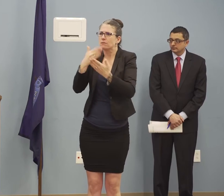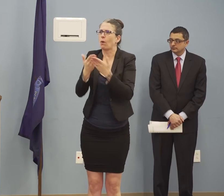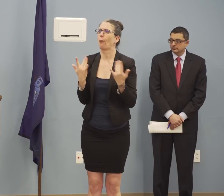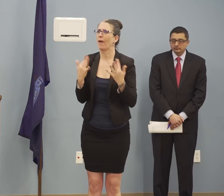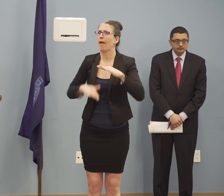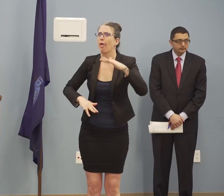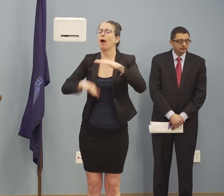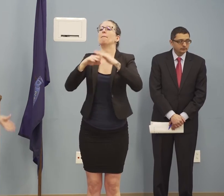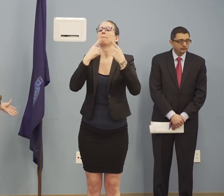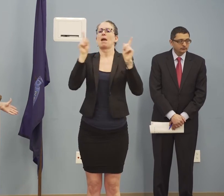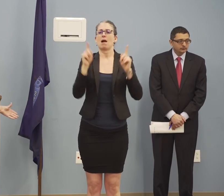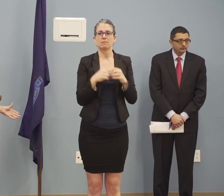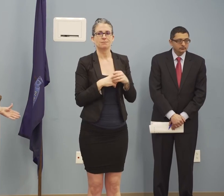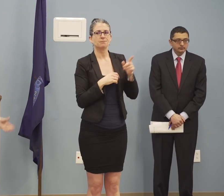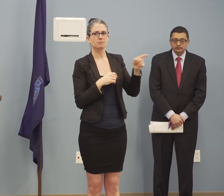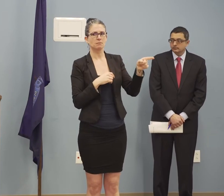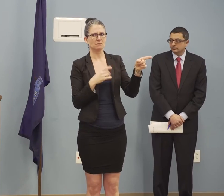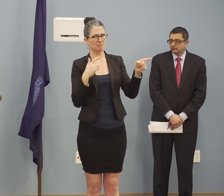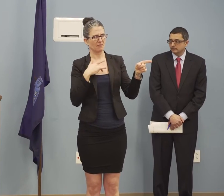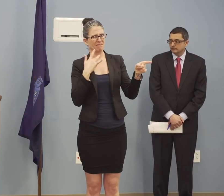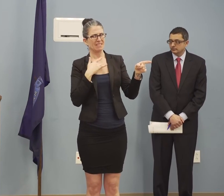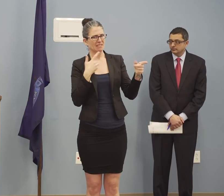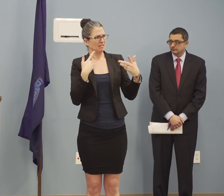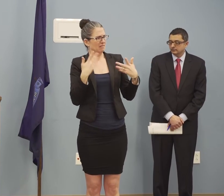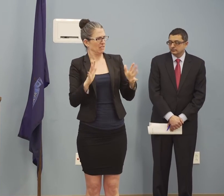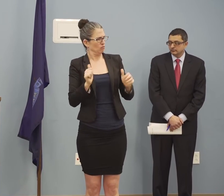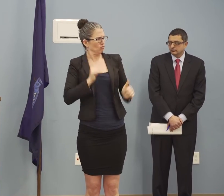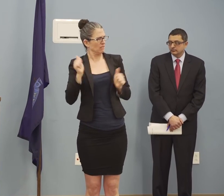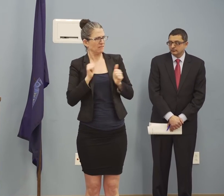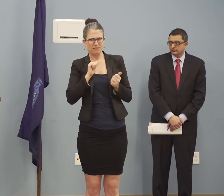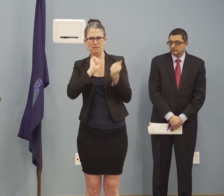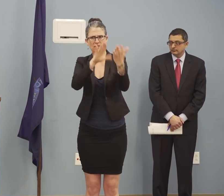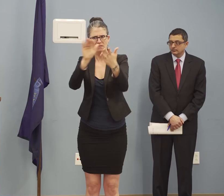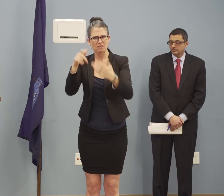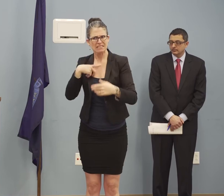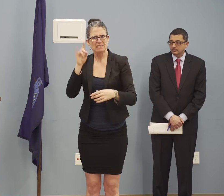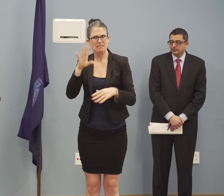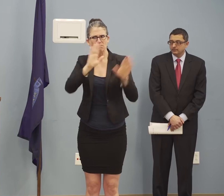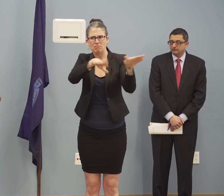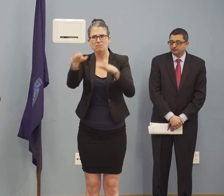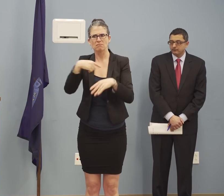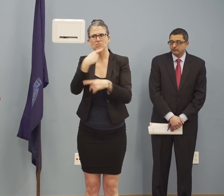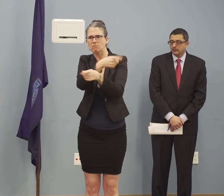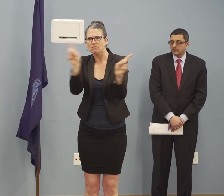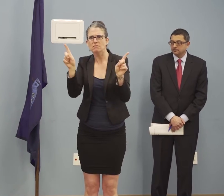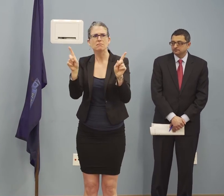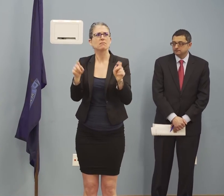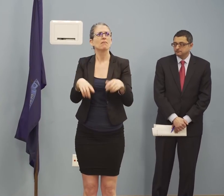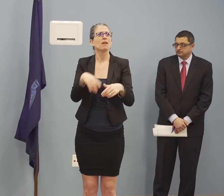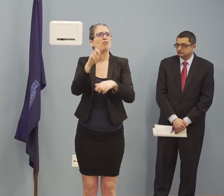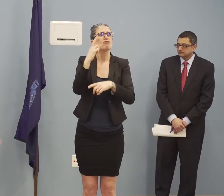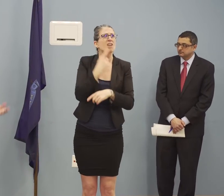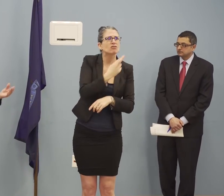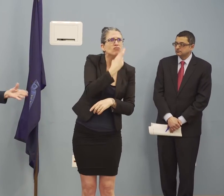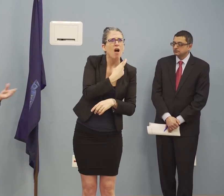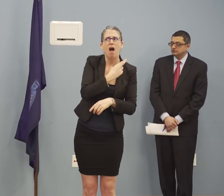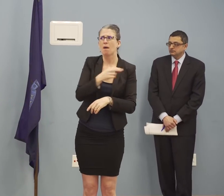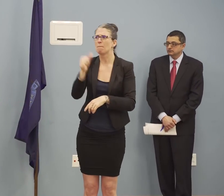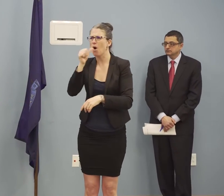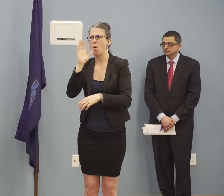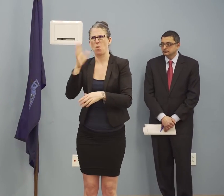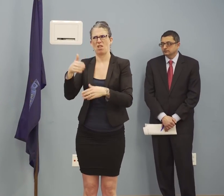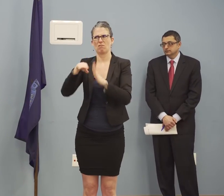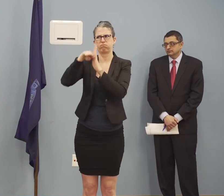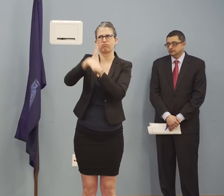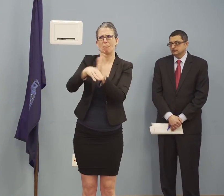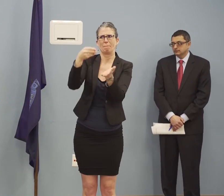bars who are going to be losing tremendous business. This is pretty aggressive action. Telling people they can't congregate in groups of more than